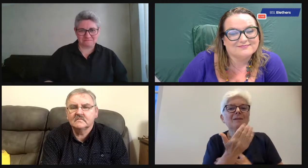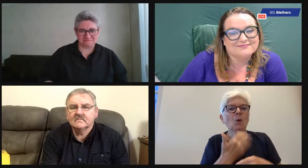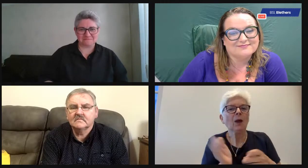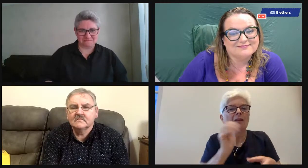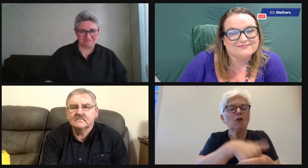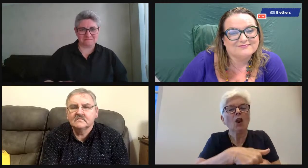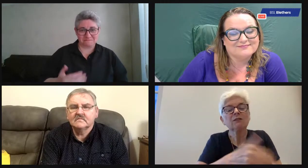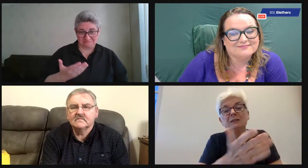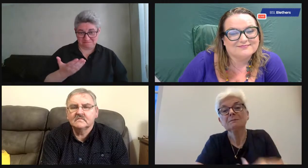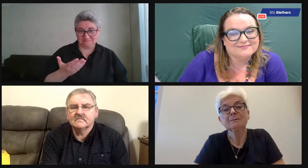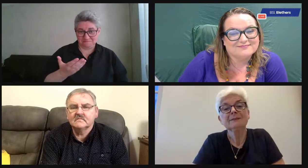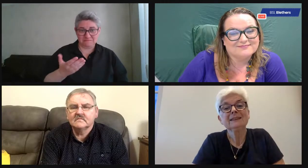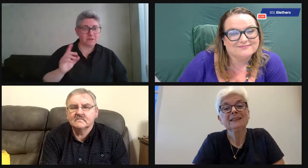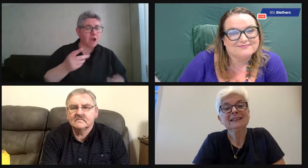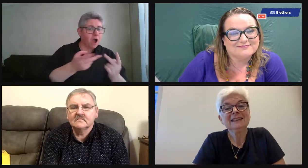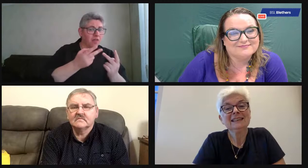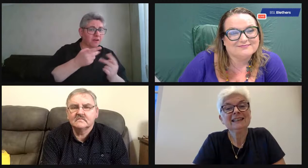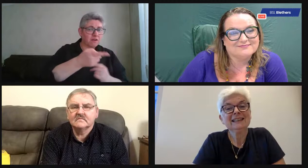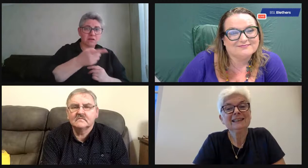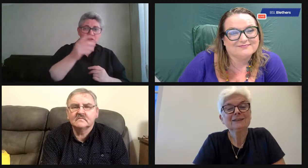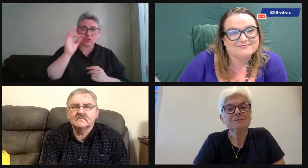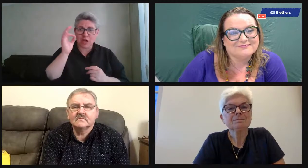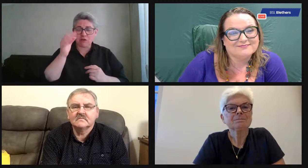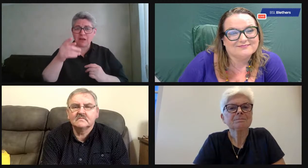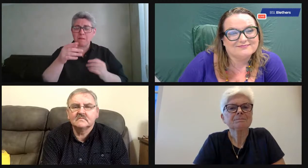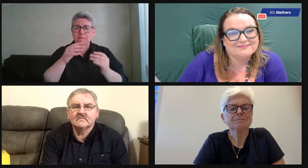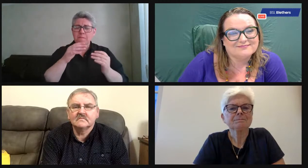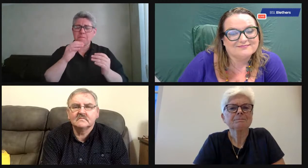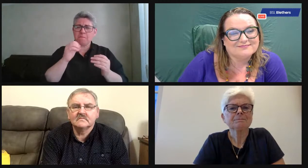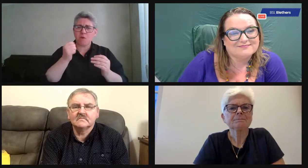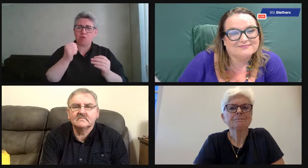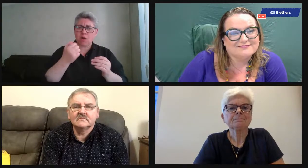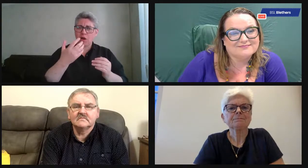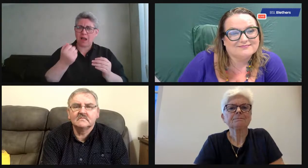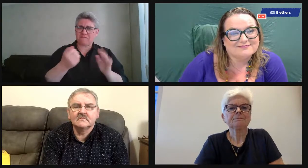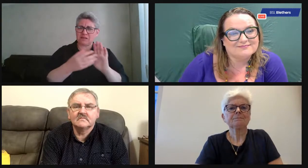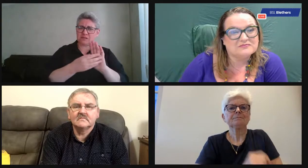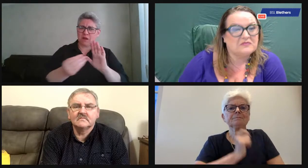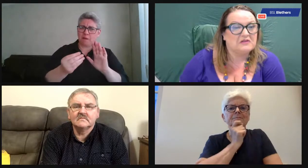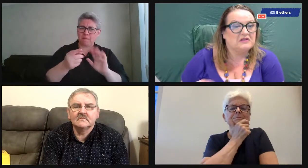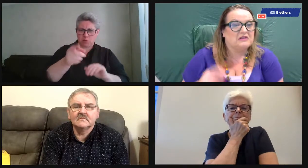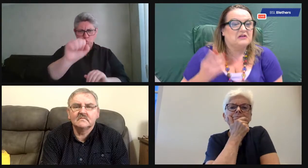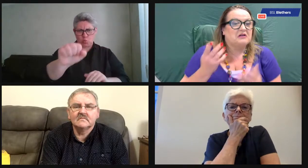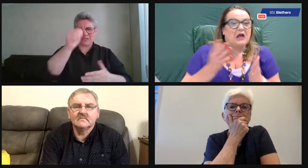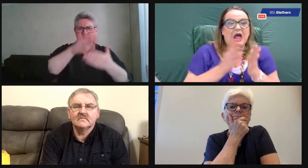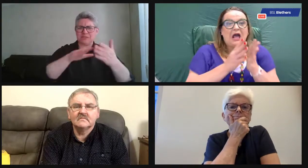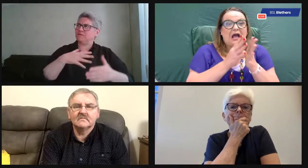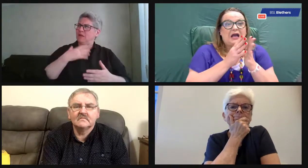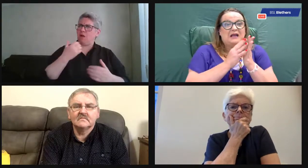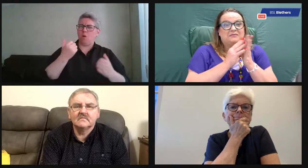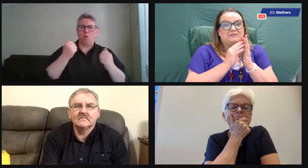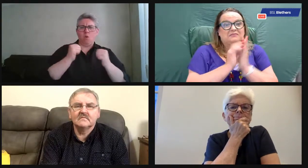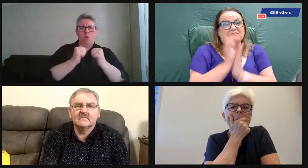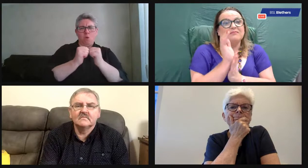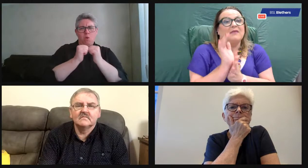You might get to see the sport more close up. Moira and Cherry, do you have examples of